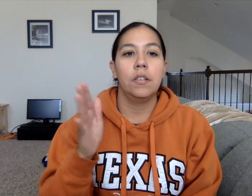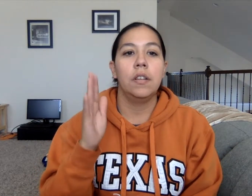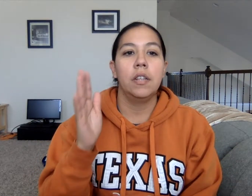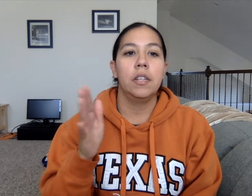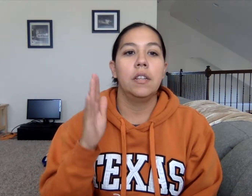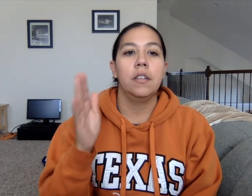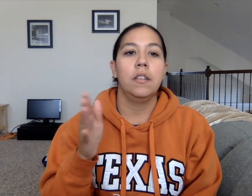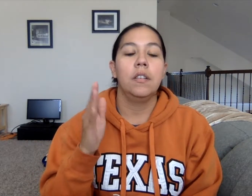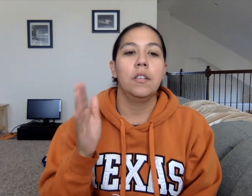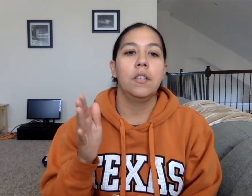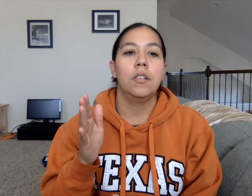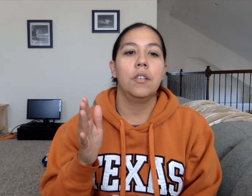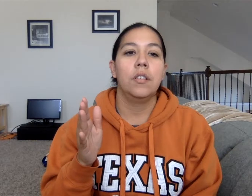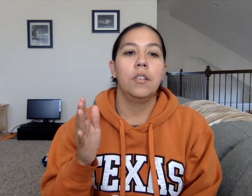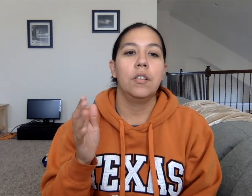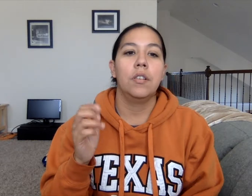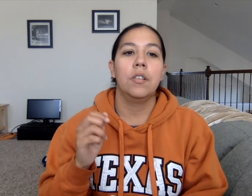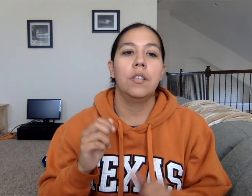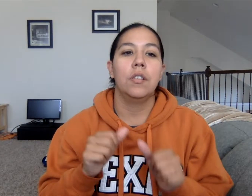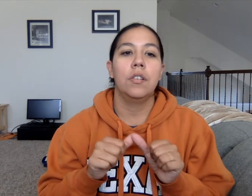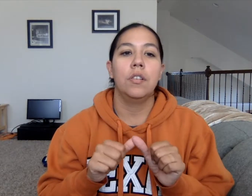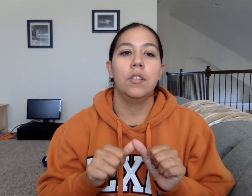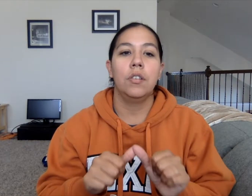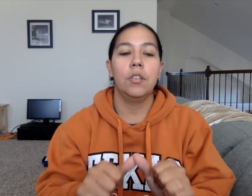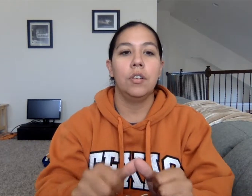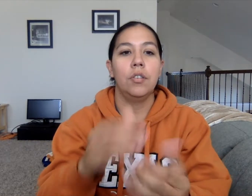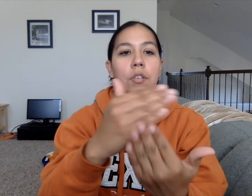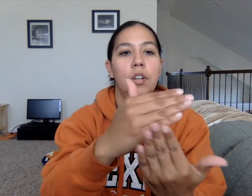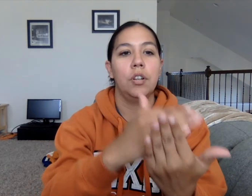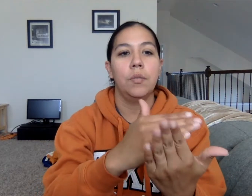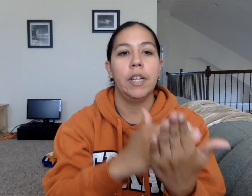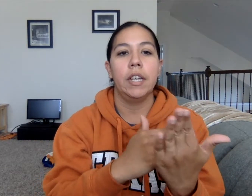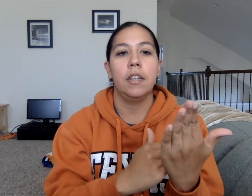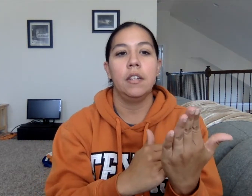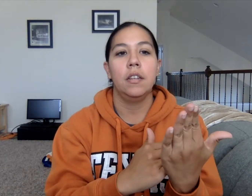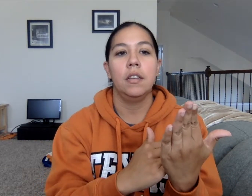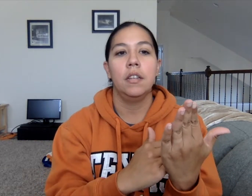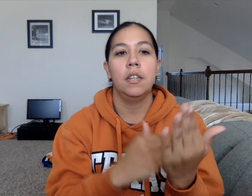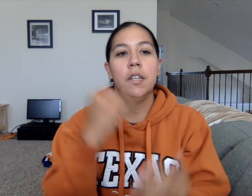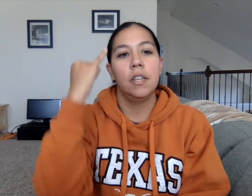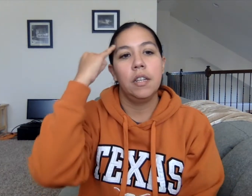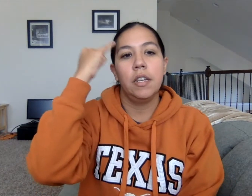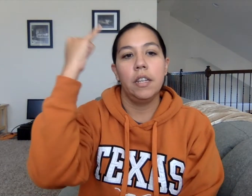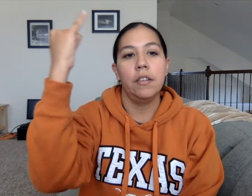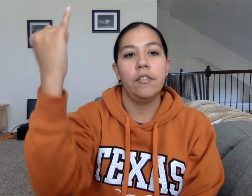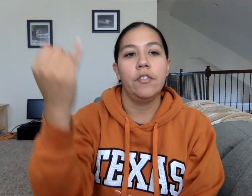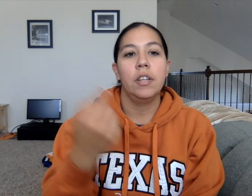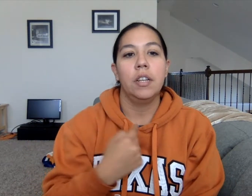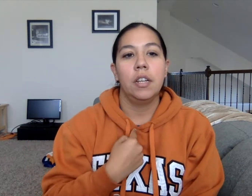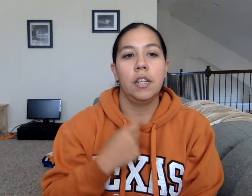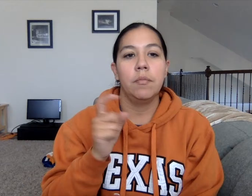Then it repeats the chorus. So open up my eyes.